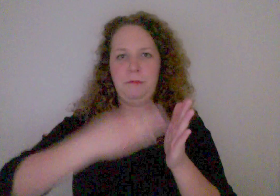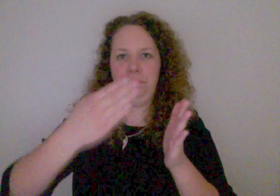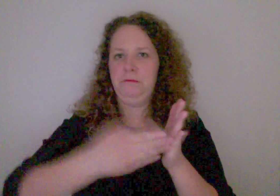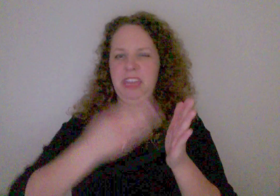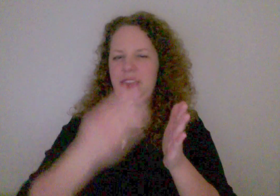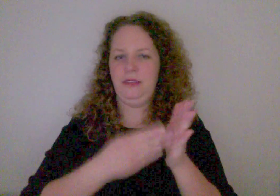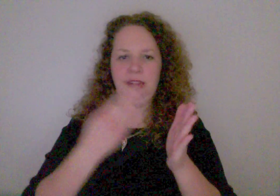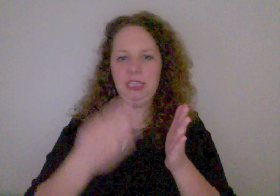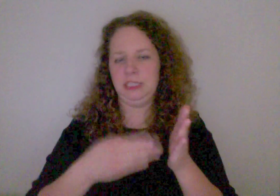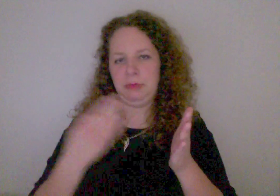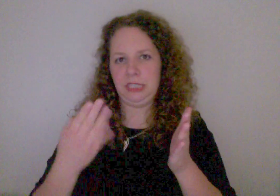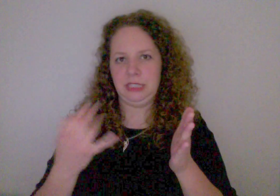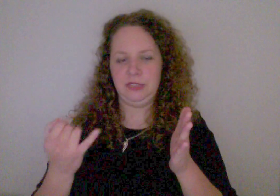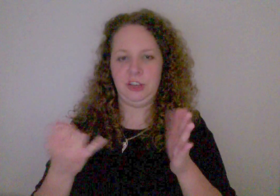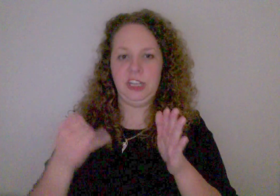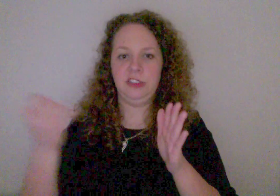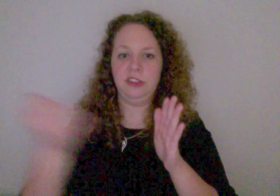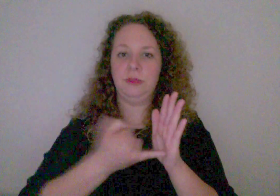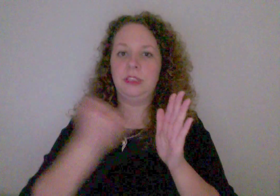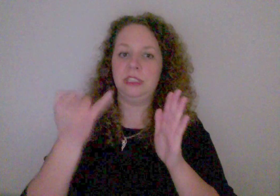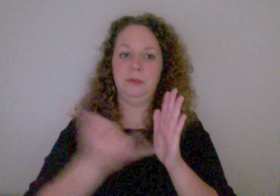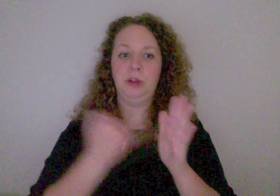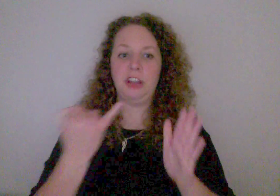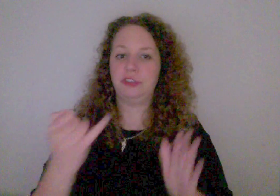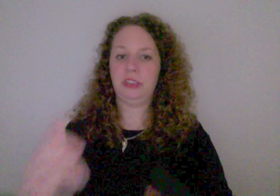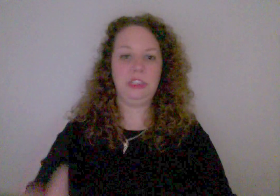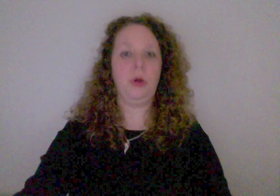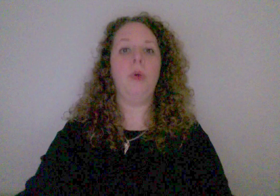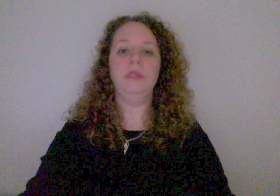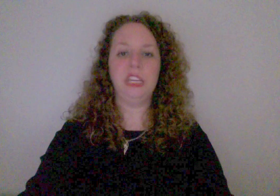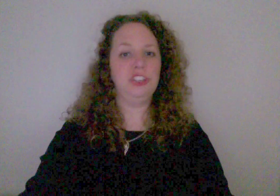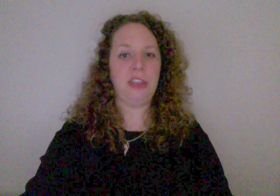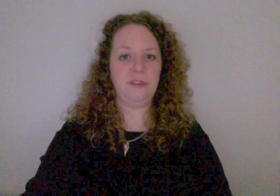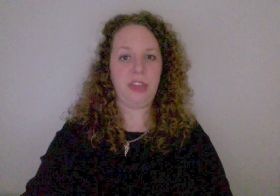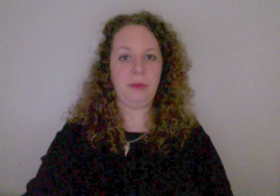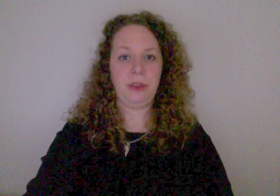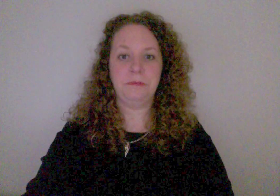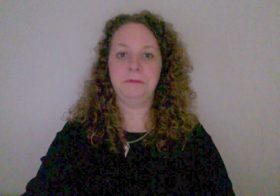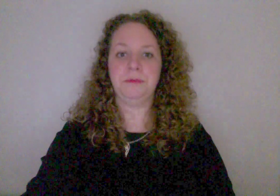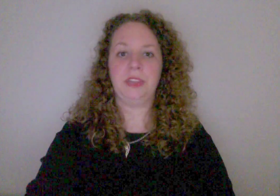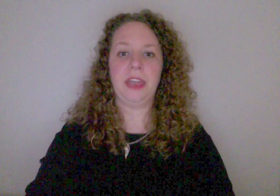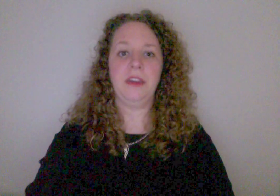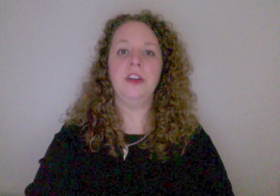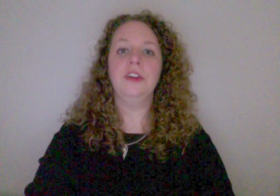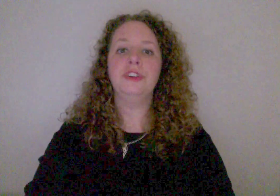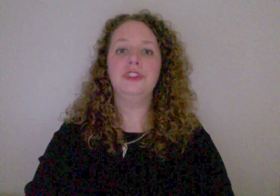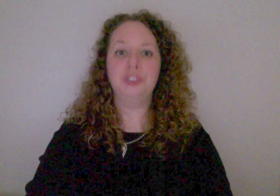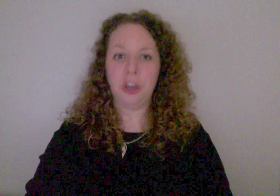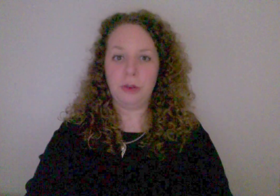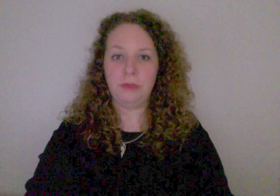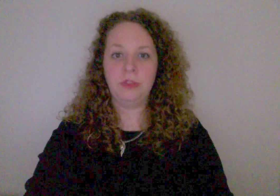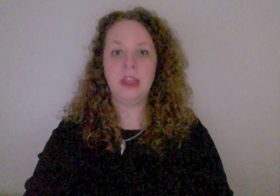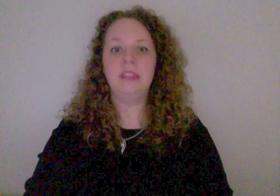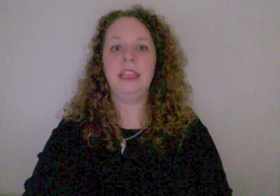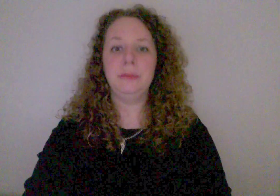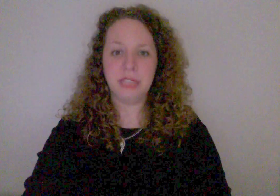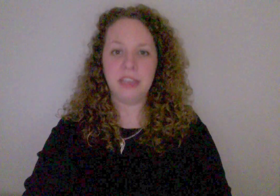B, it doesn't make sense for any of the other ones. So brush. So only J for that one. Okay? So name signs.